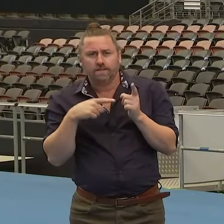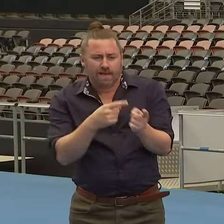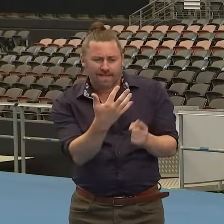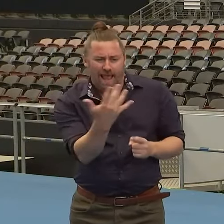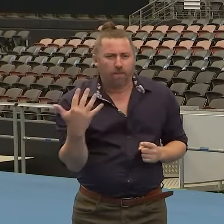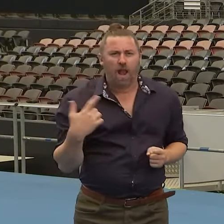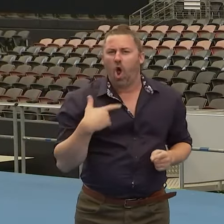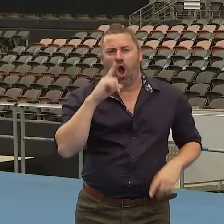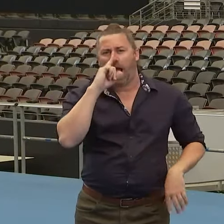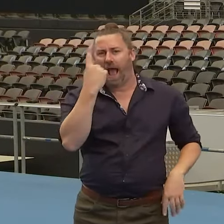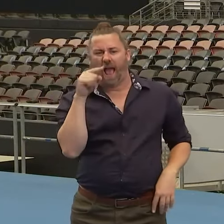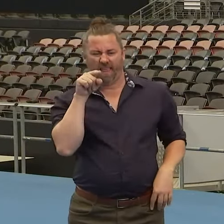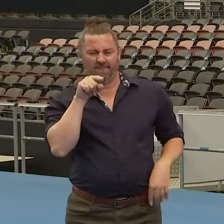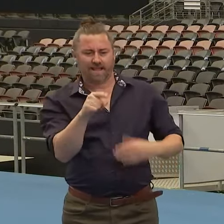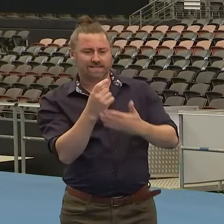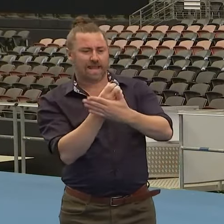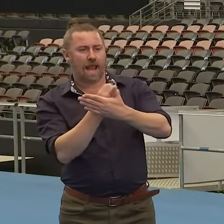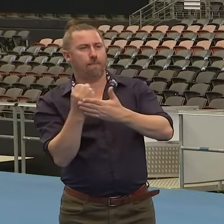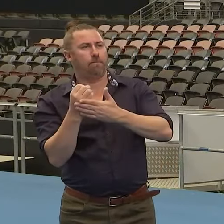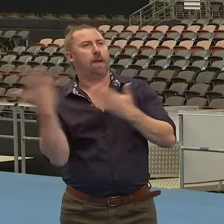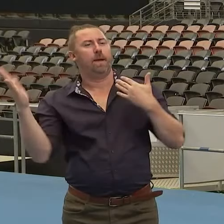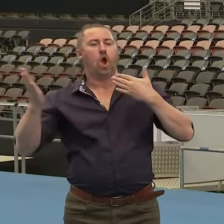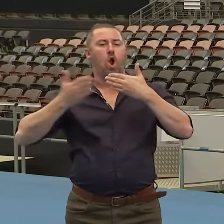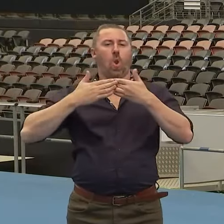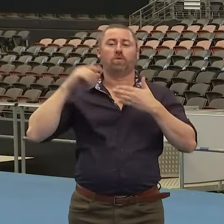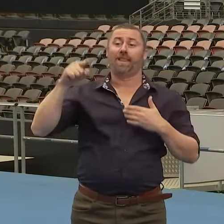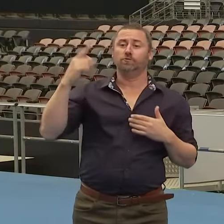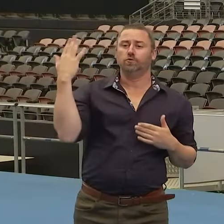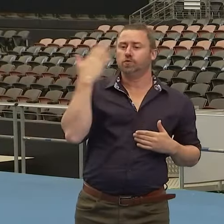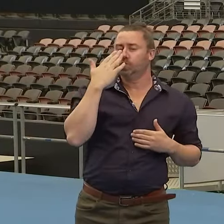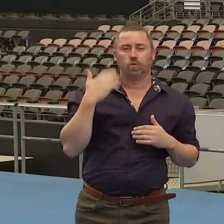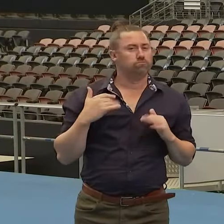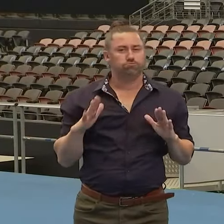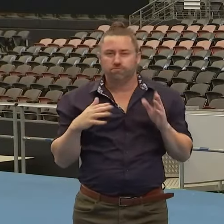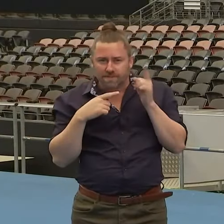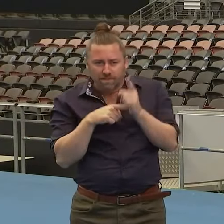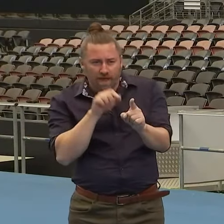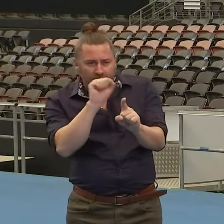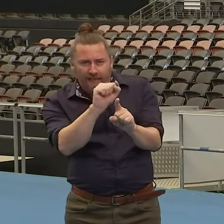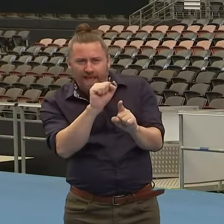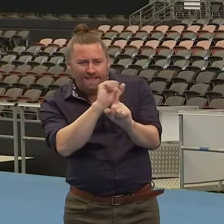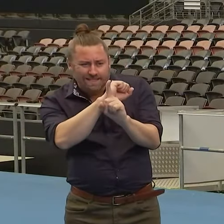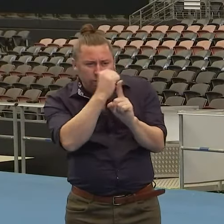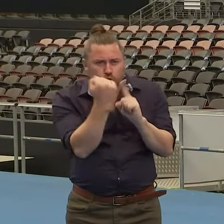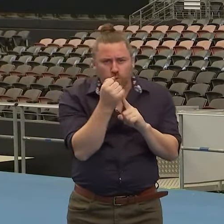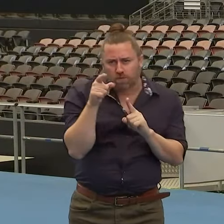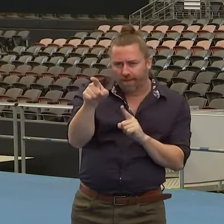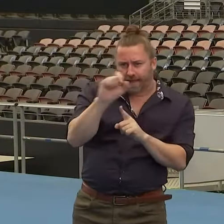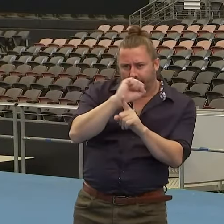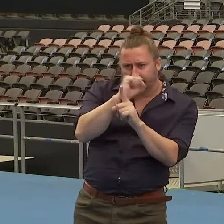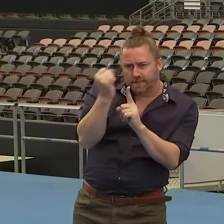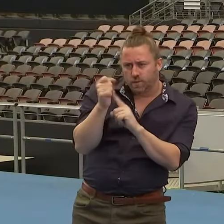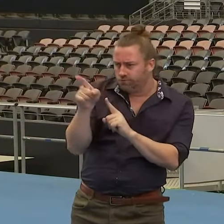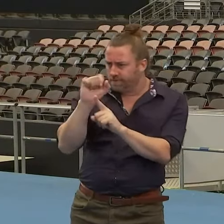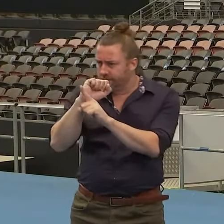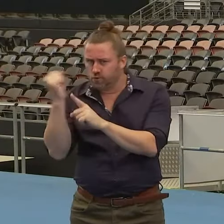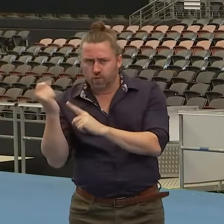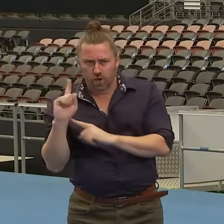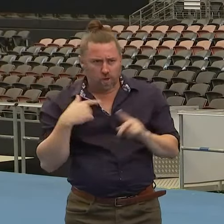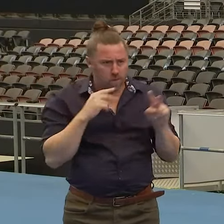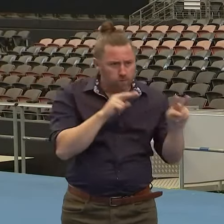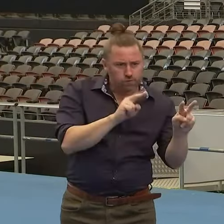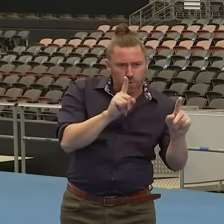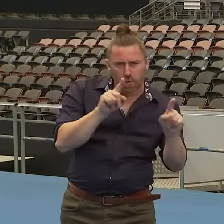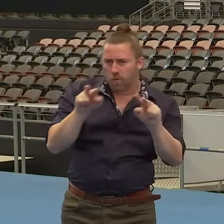can't have a one-size-fits-all in those situations. We will be working very closely with health, with Dr Girard. We'll be monitoring the situation.